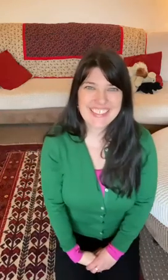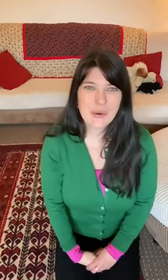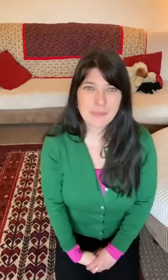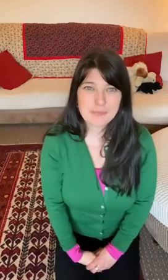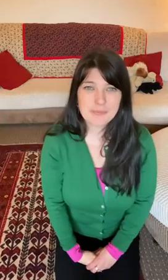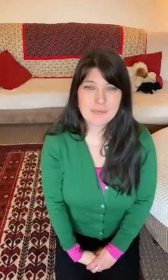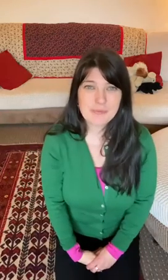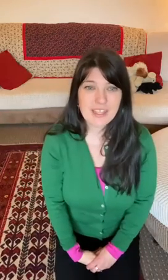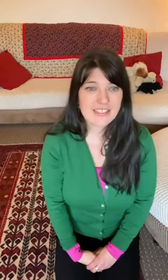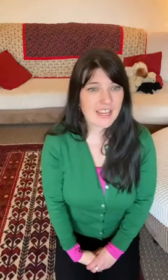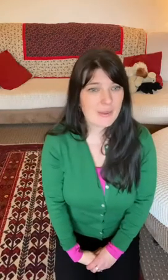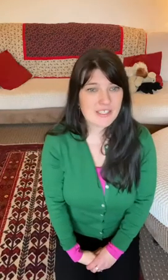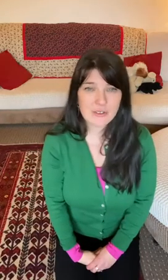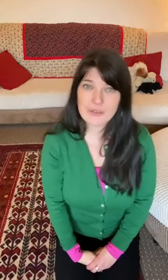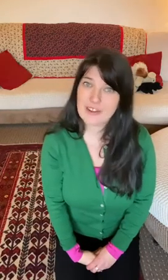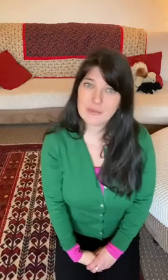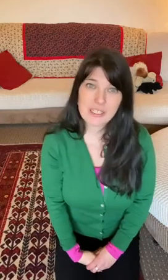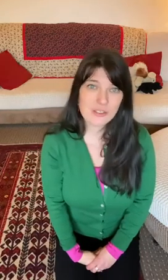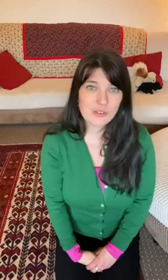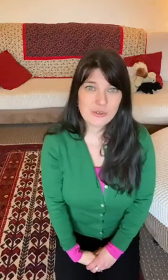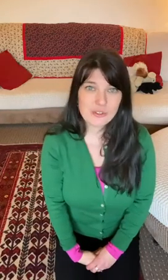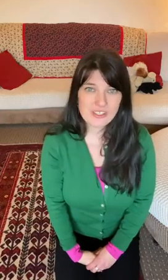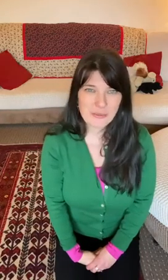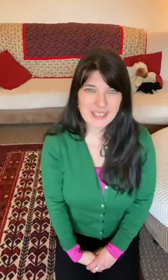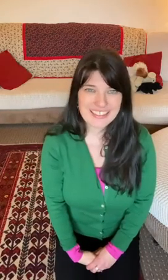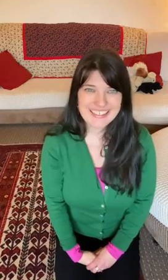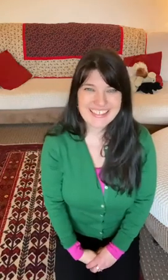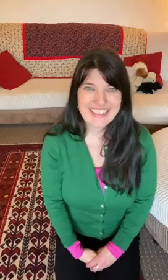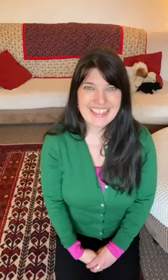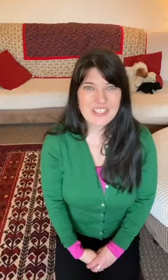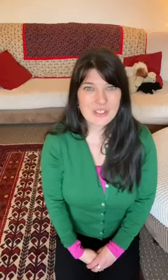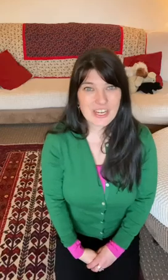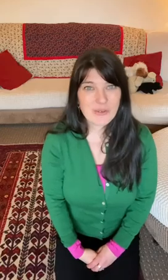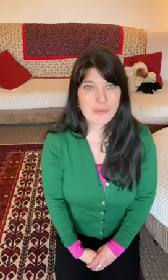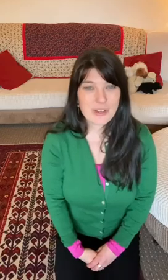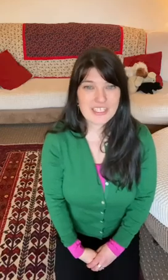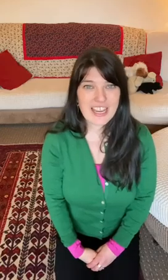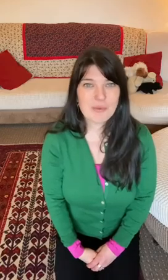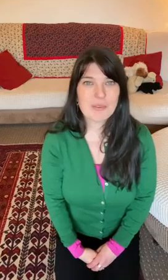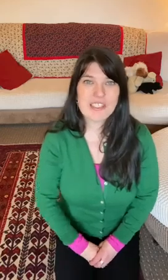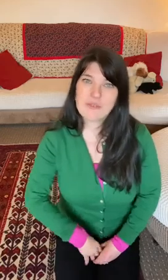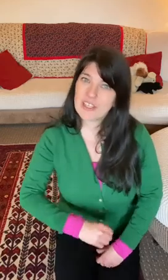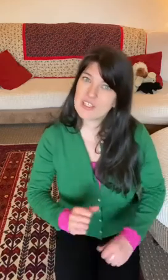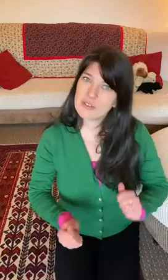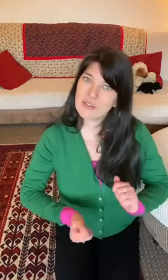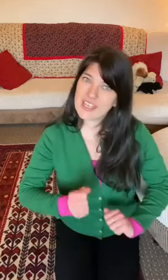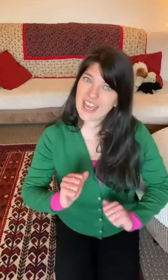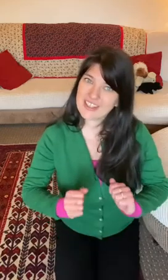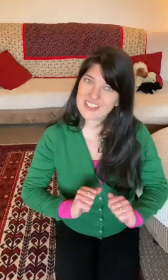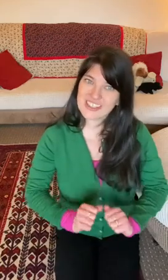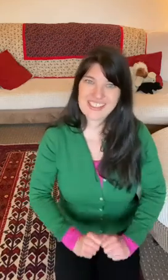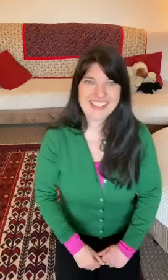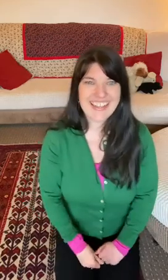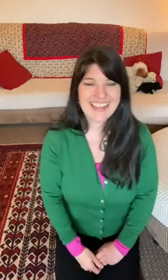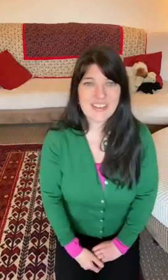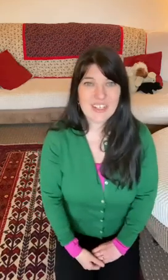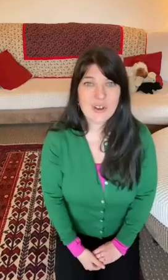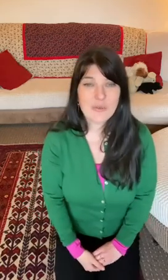next time it snows we'll have to make new snowmen. Should we try it one more time and we'll see if we can do those actions? And you can hopefully